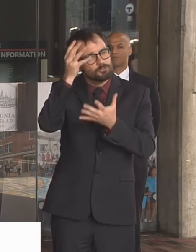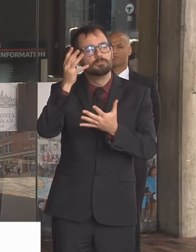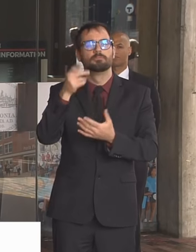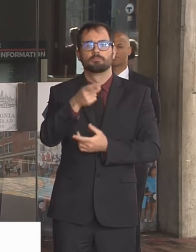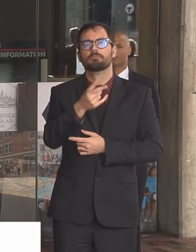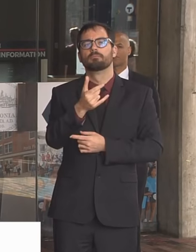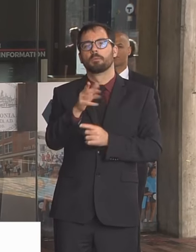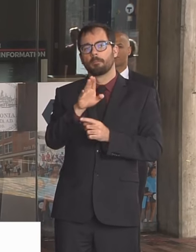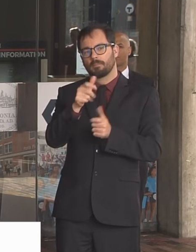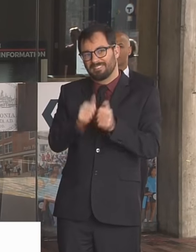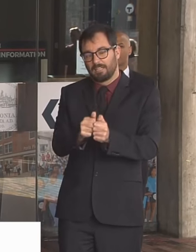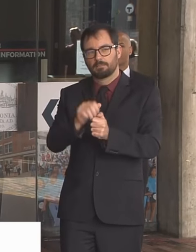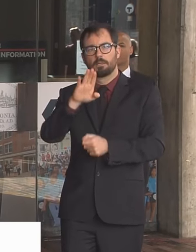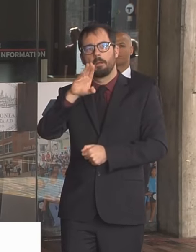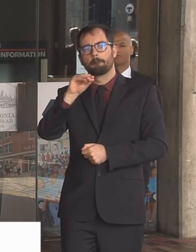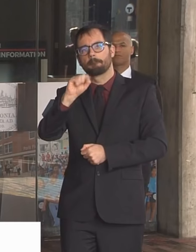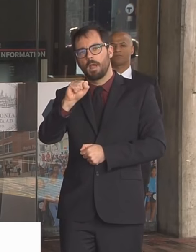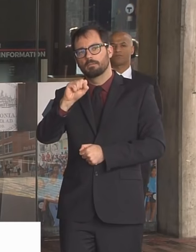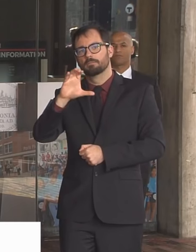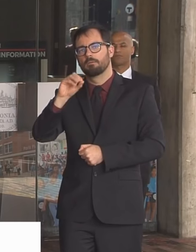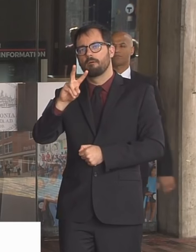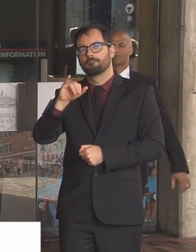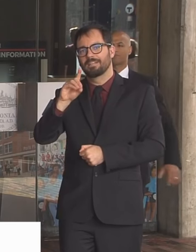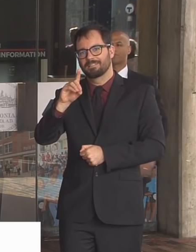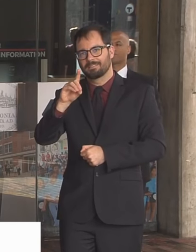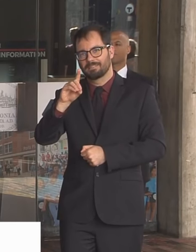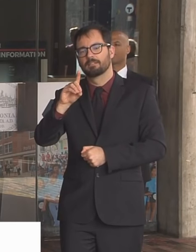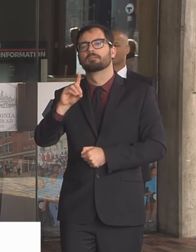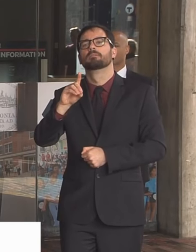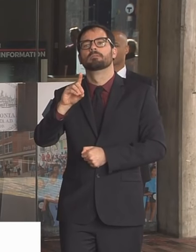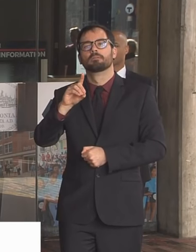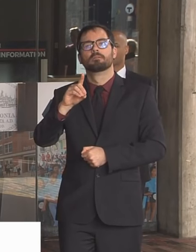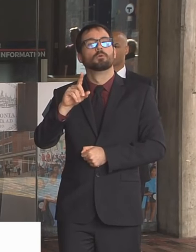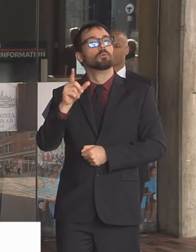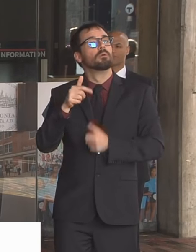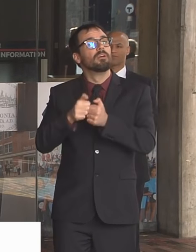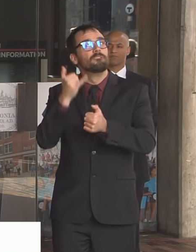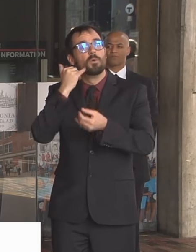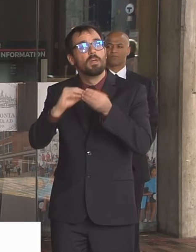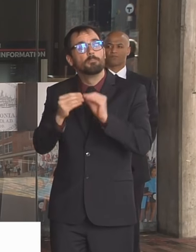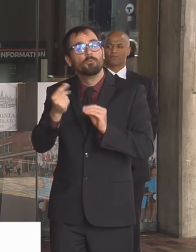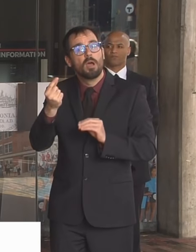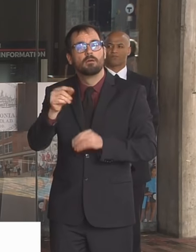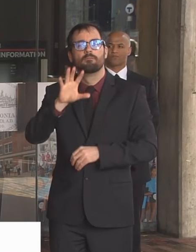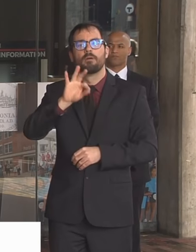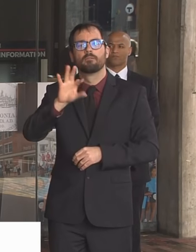one that's boss covid text it to nine nine four one one